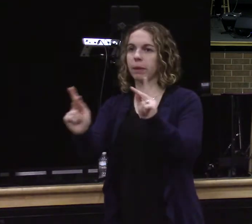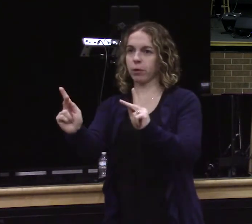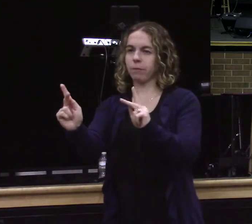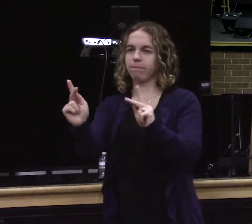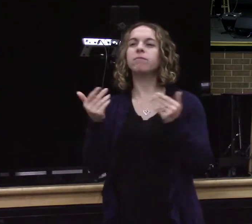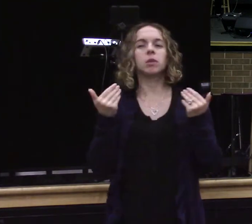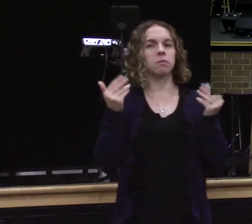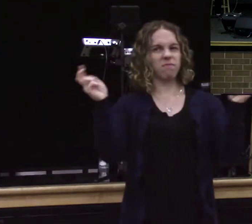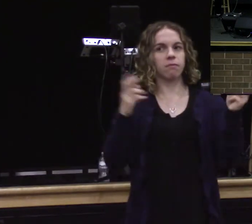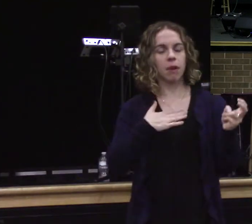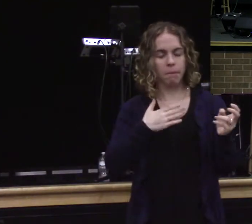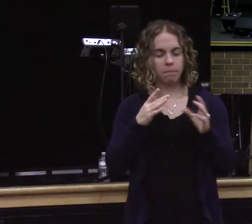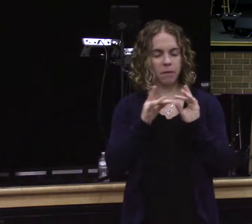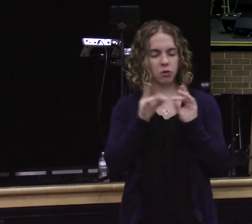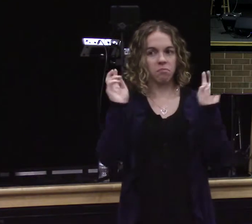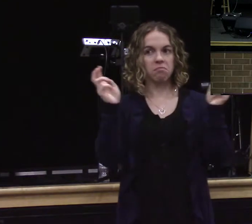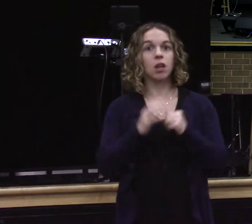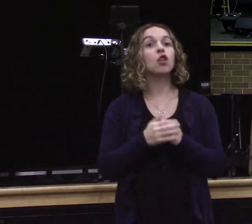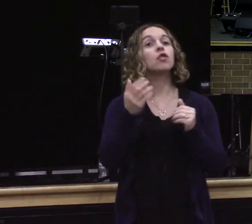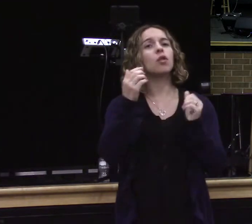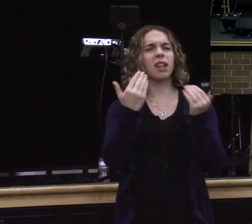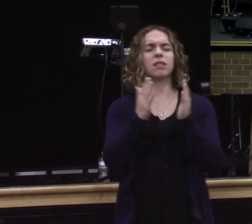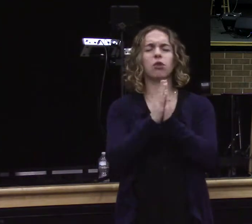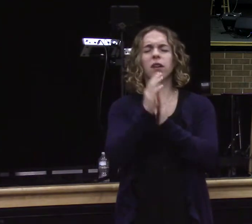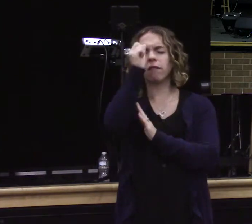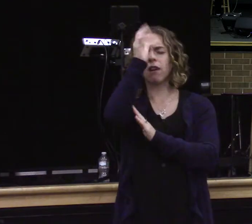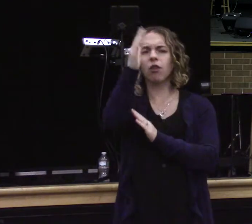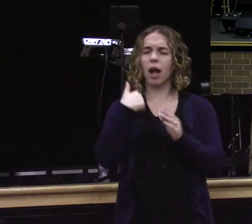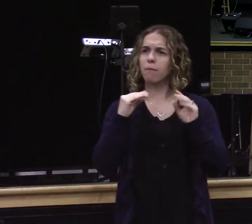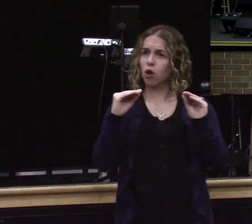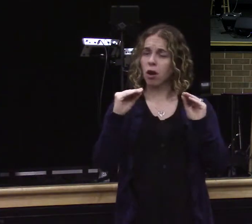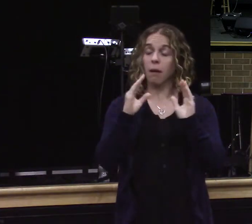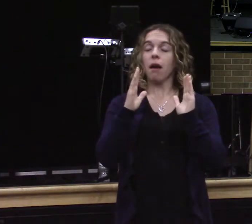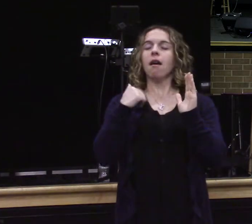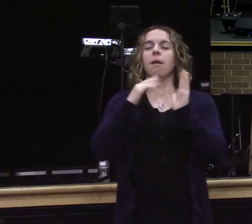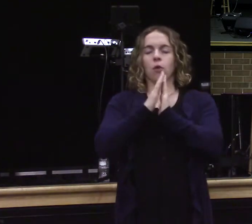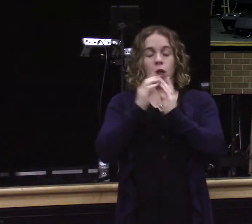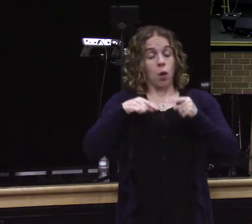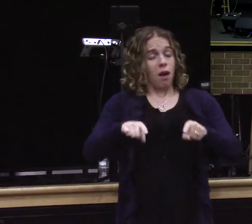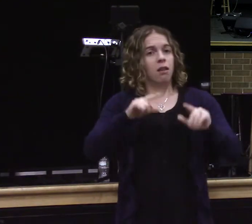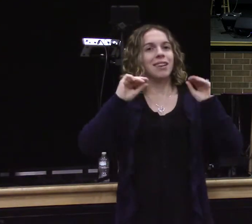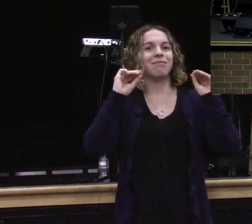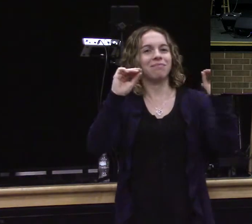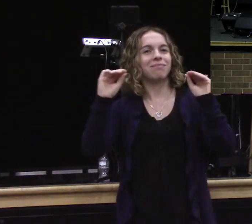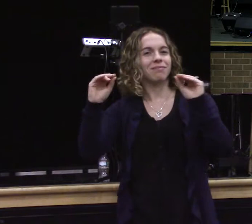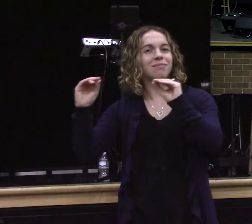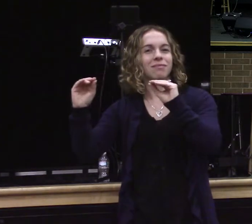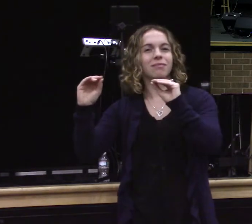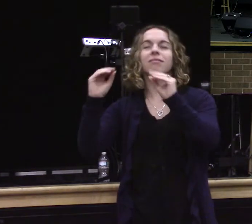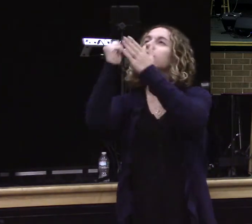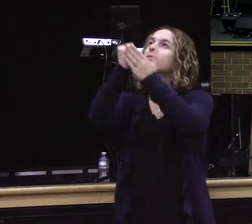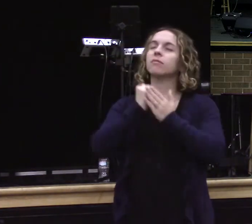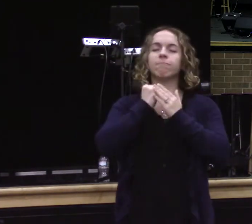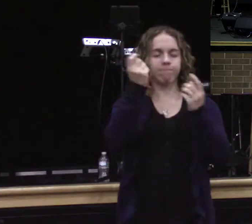Father, we just ask as we look into your word that you would teach us. Open up our eyes and our